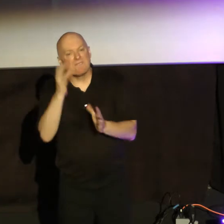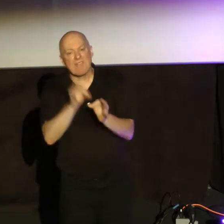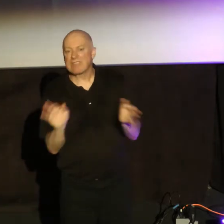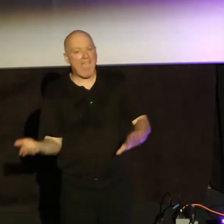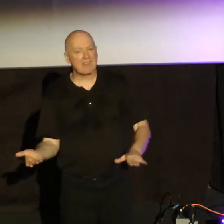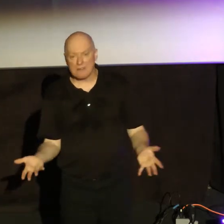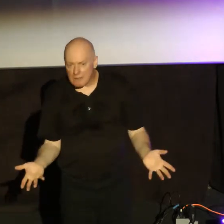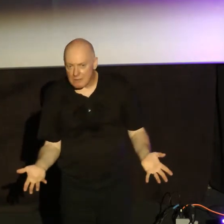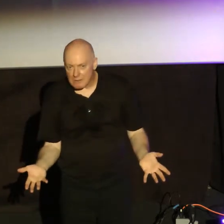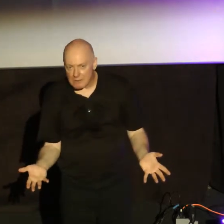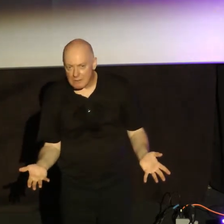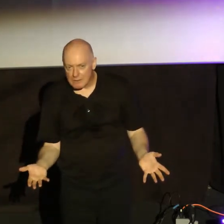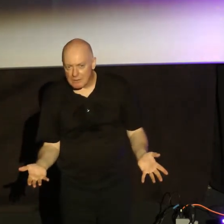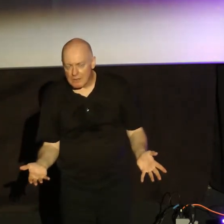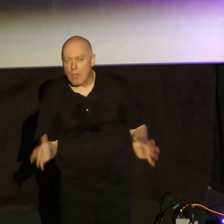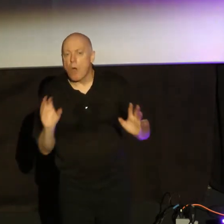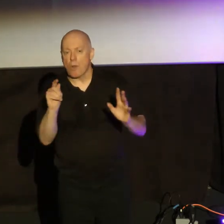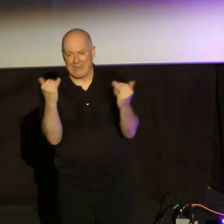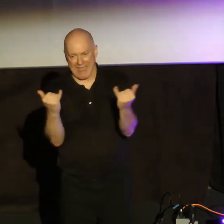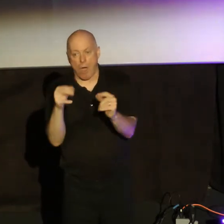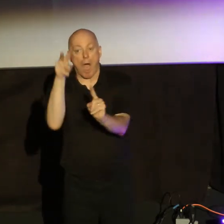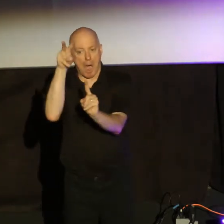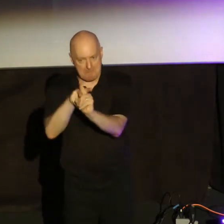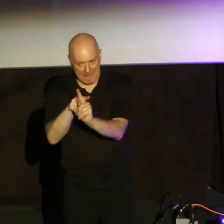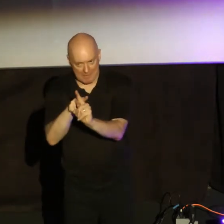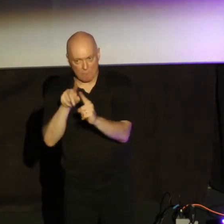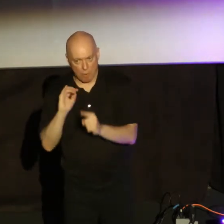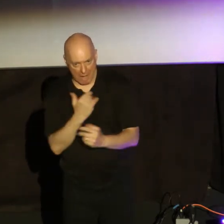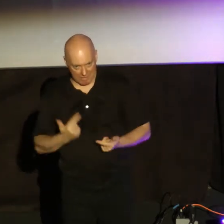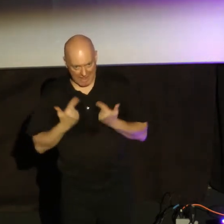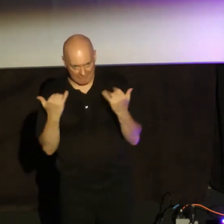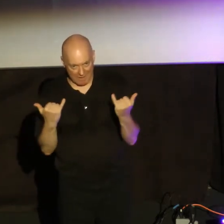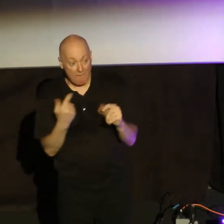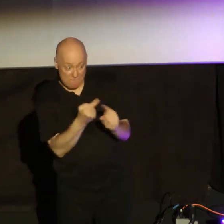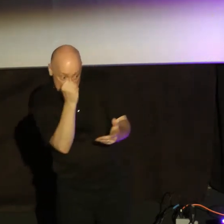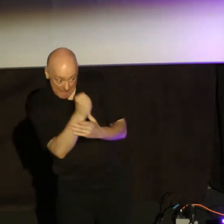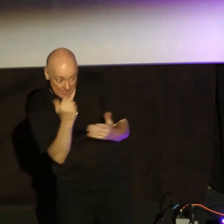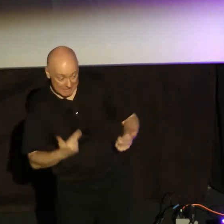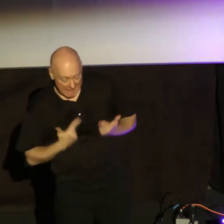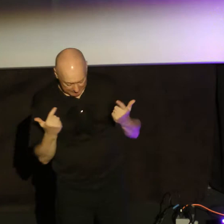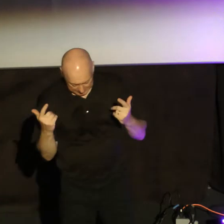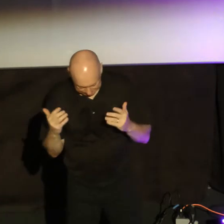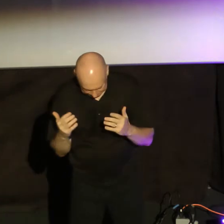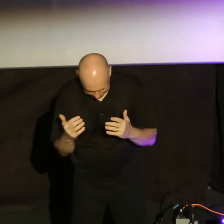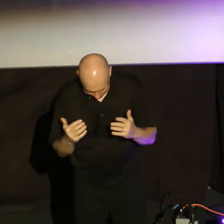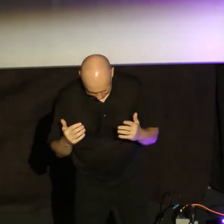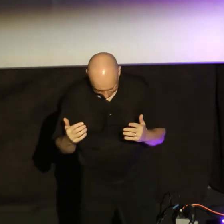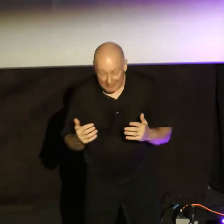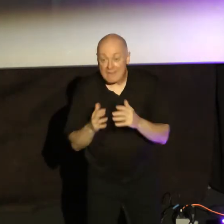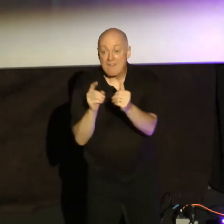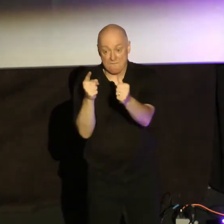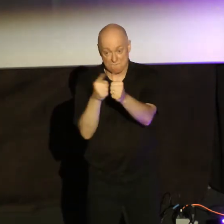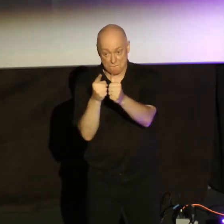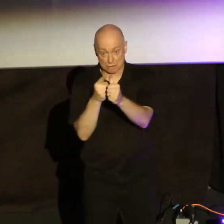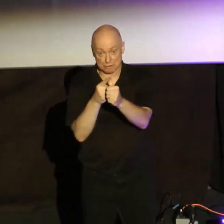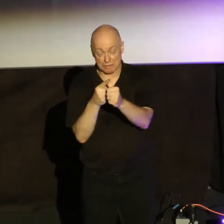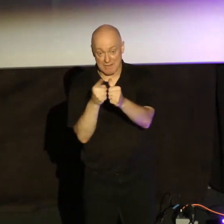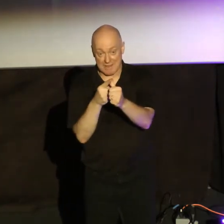So what's the application then for us from Abraham's life? Well, here's the first one. A biblical